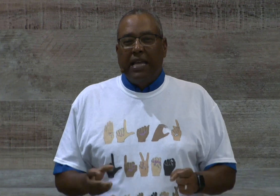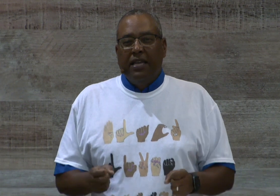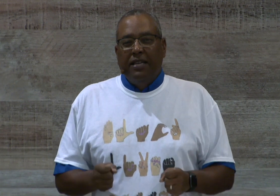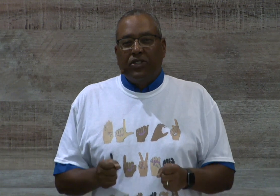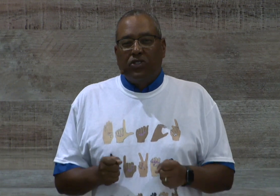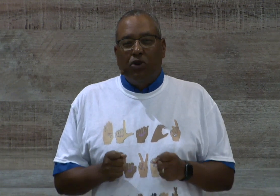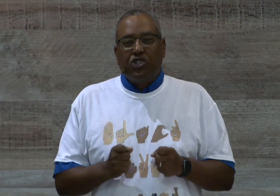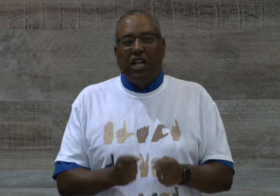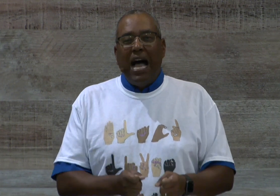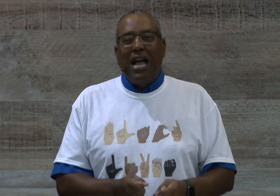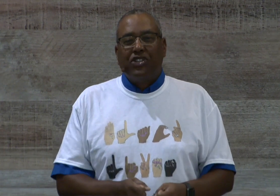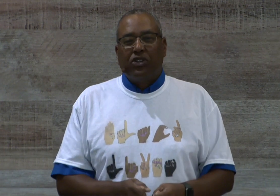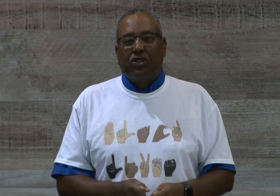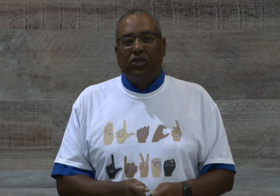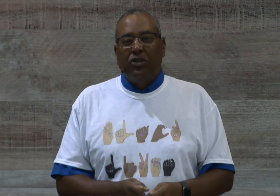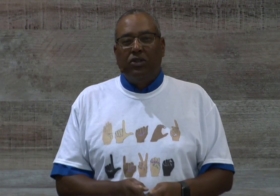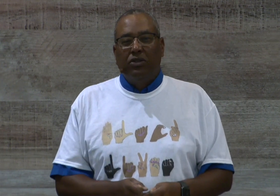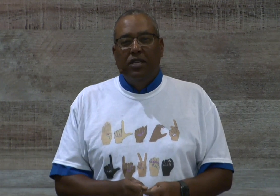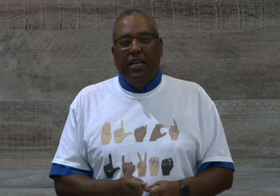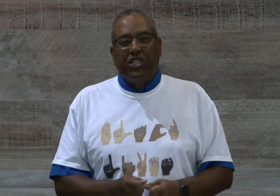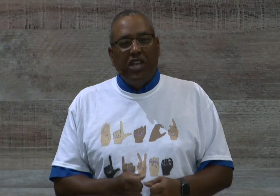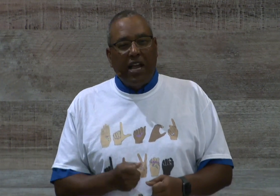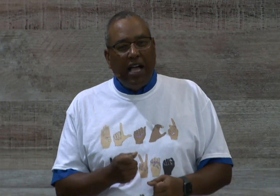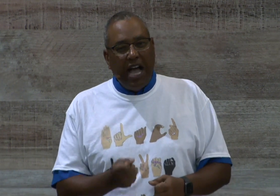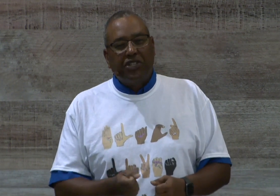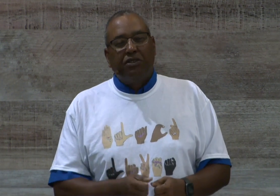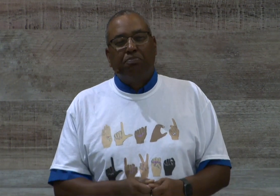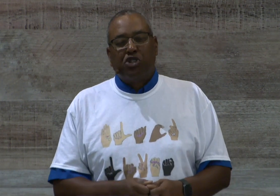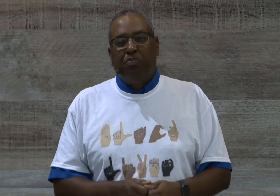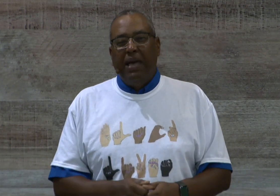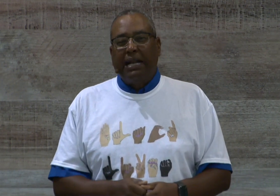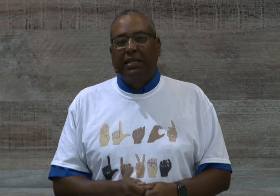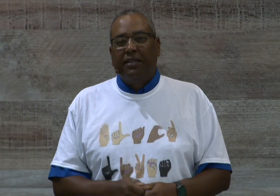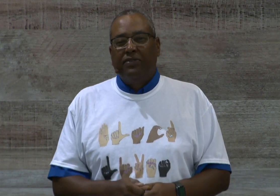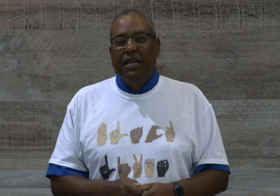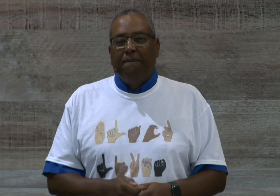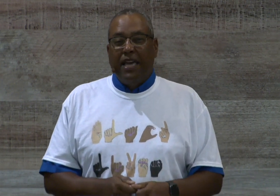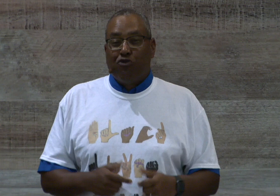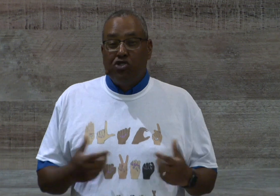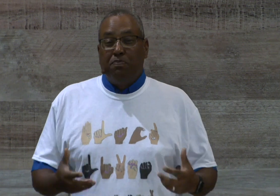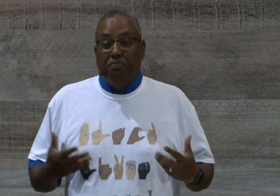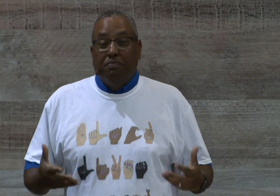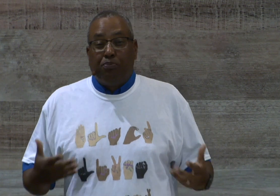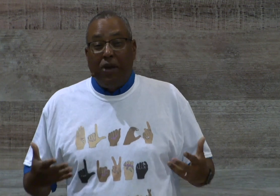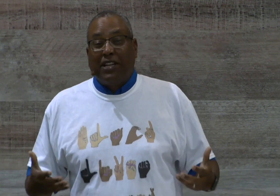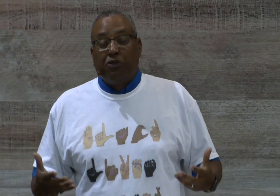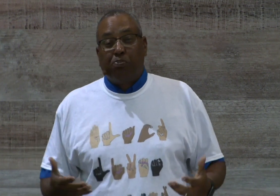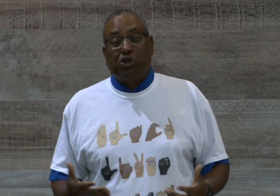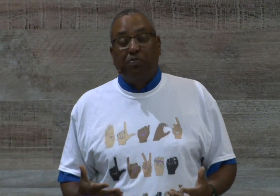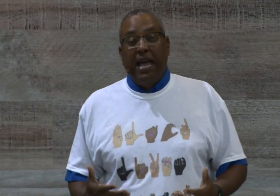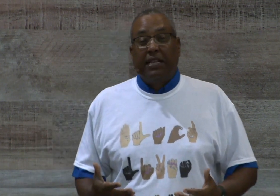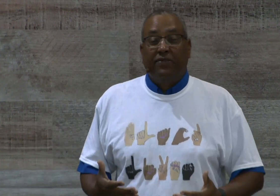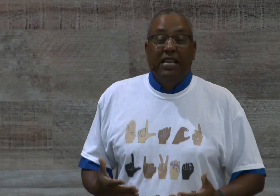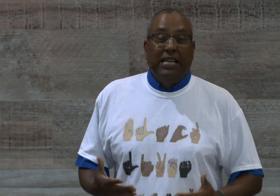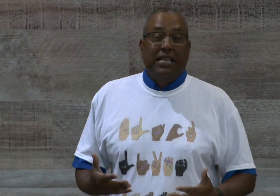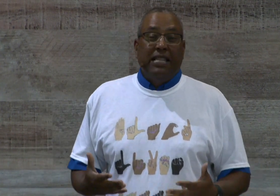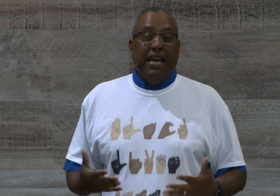sociological and psychological perspective and a real practical perspective in that